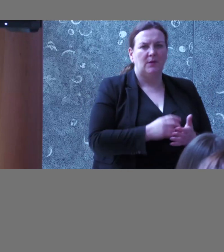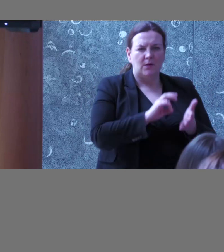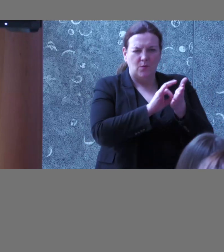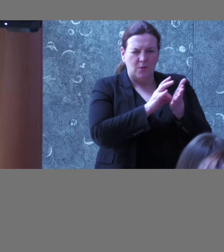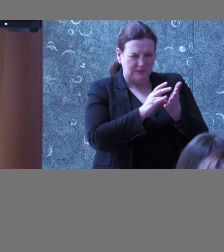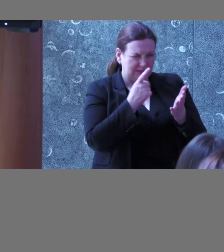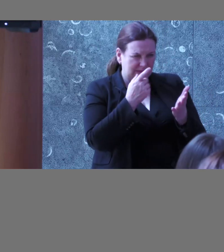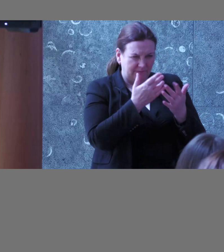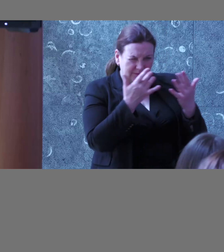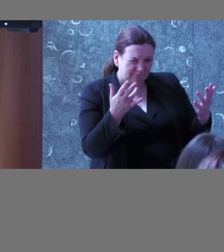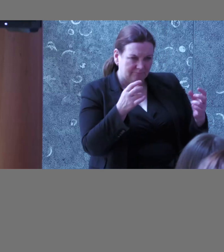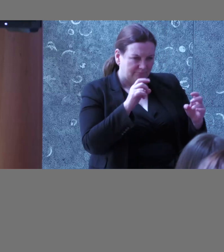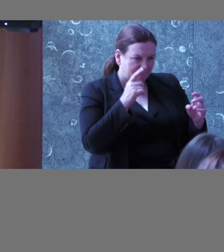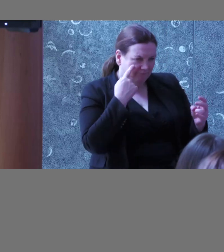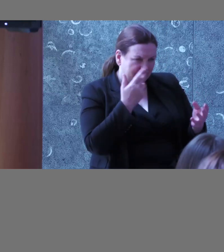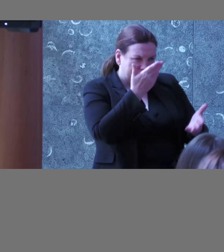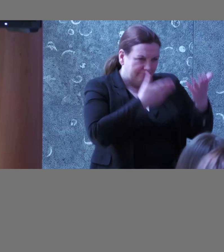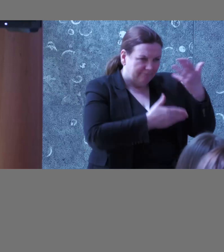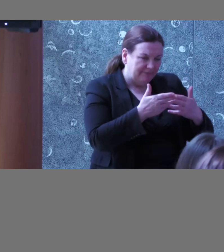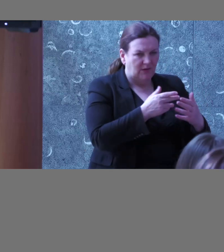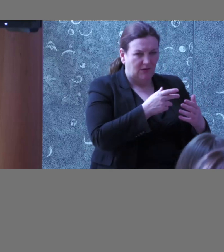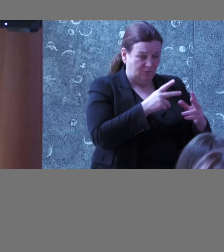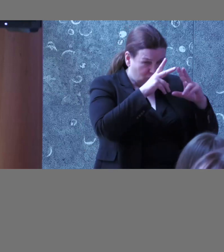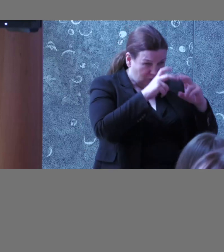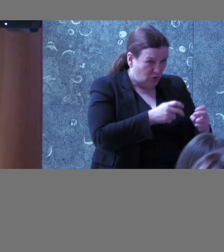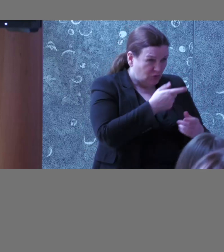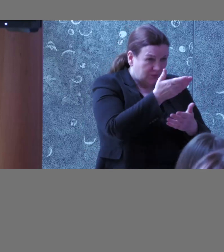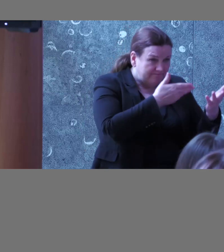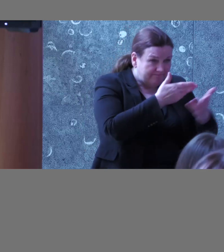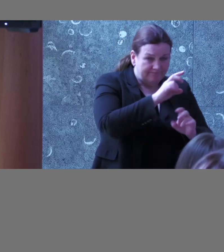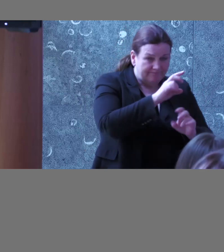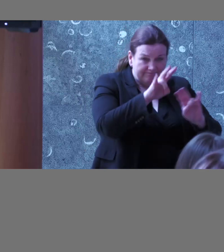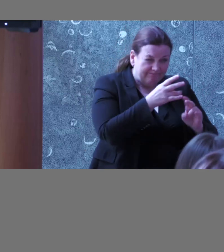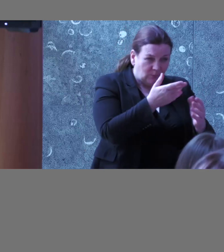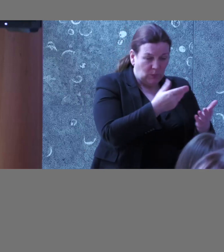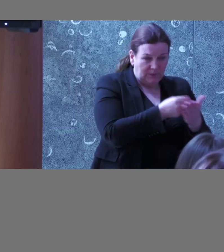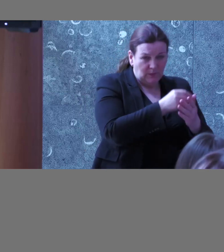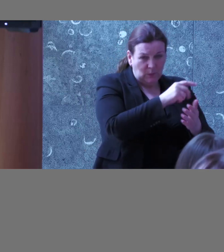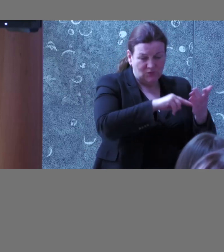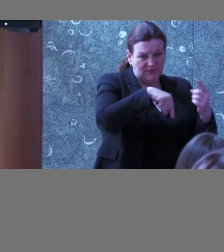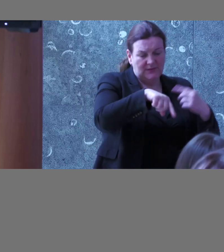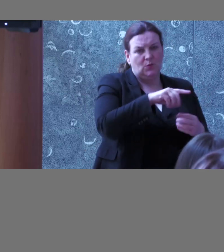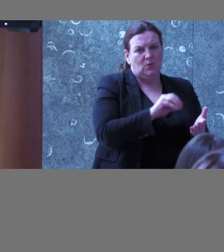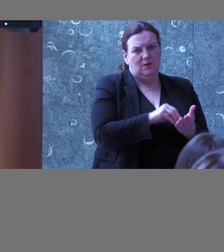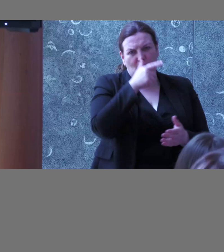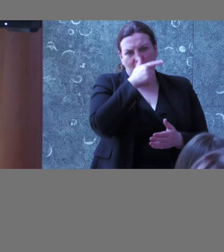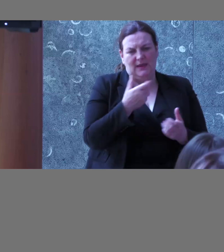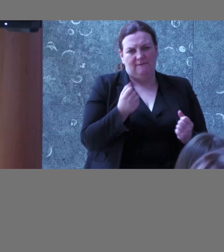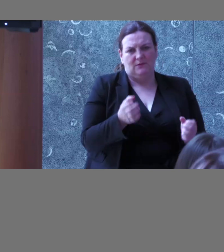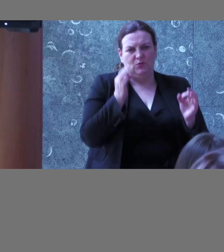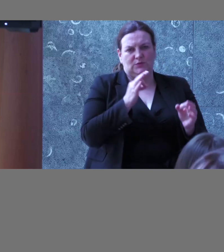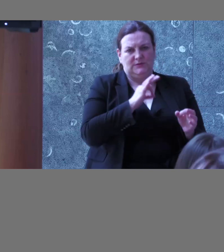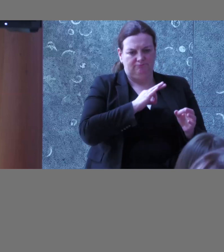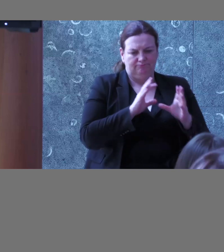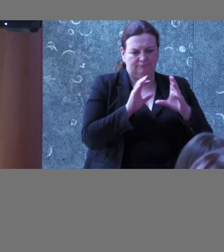qualitative research, so speaking to our users. We're really lucky, we have a good team, we have a big team of user researchers within the